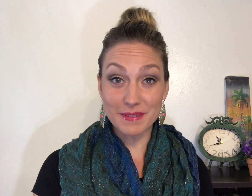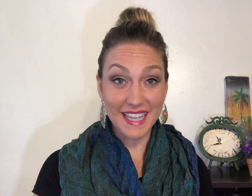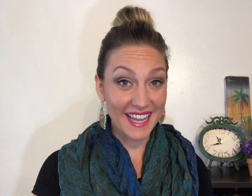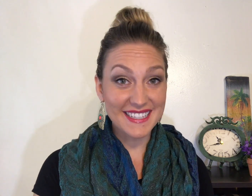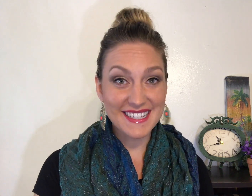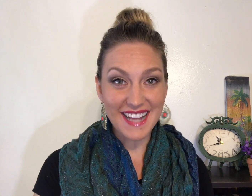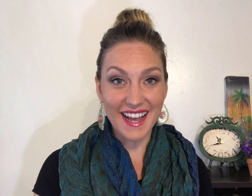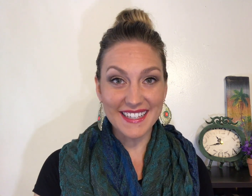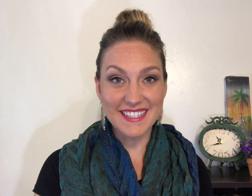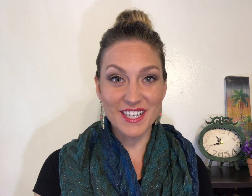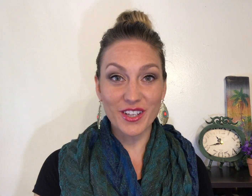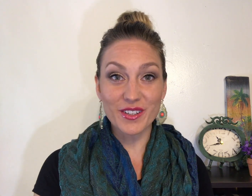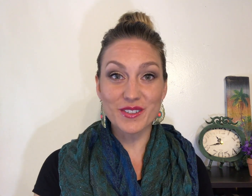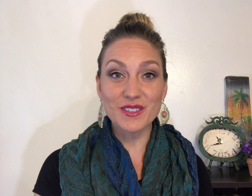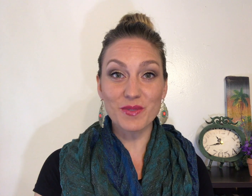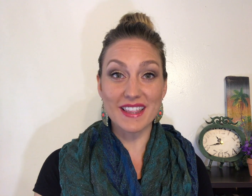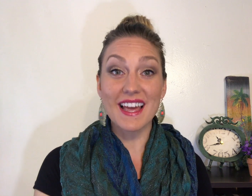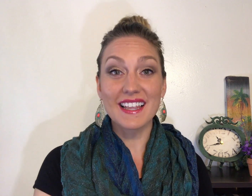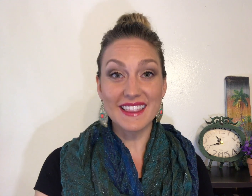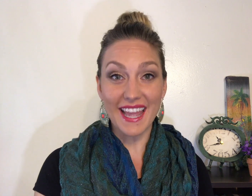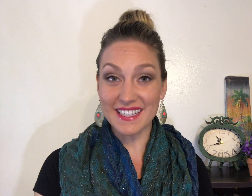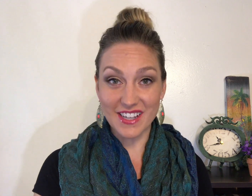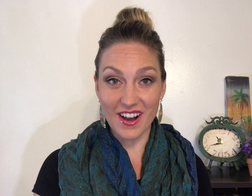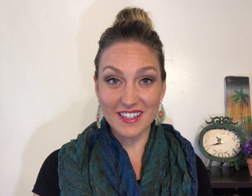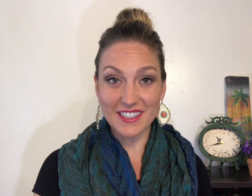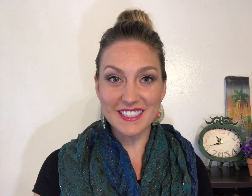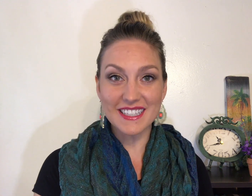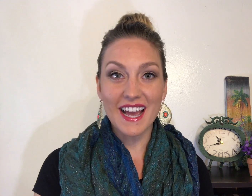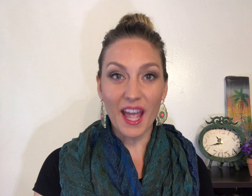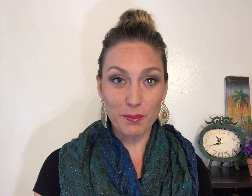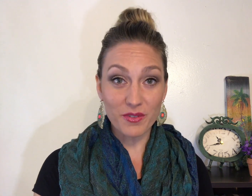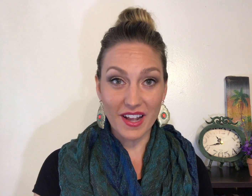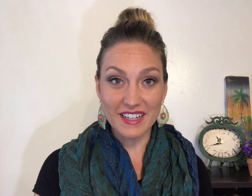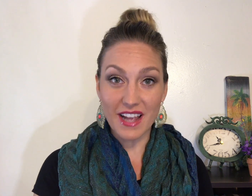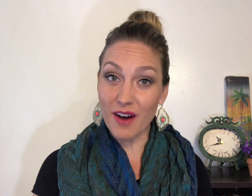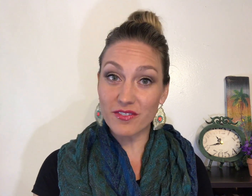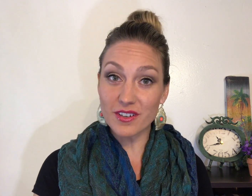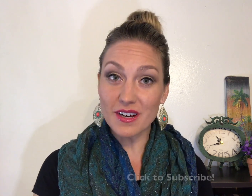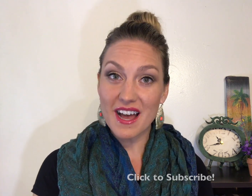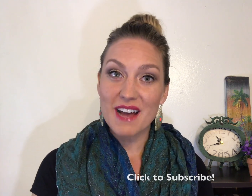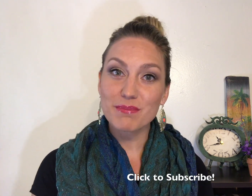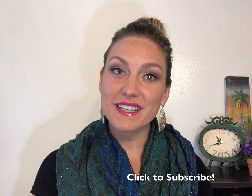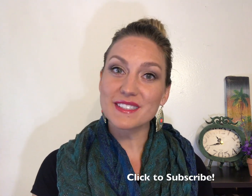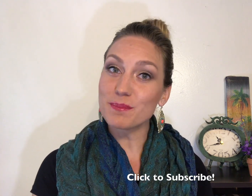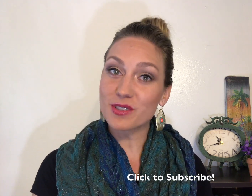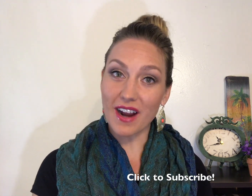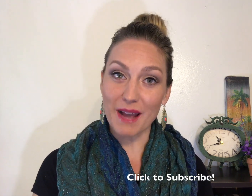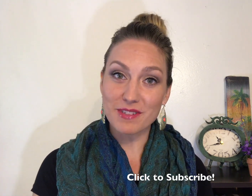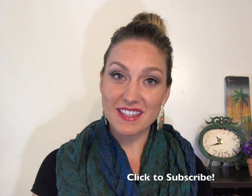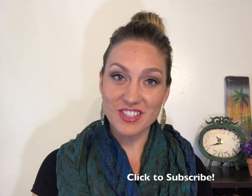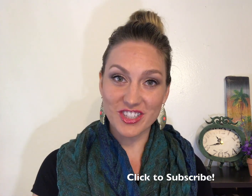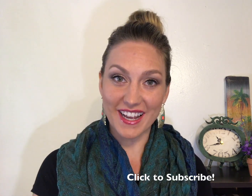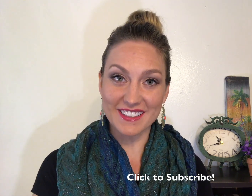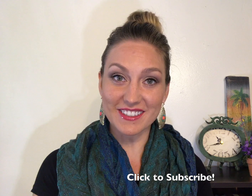10 signs to use with late talkers. I hope you found it helpful. Please subscribe to this channel,